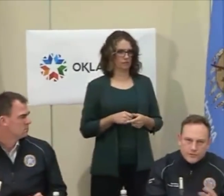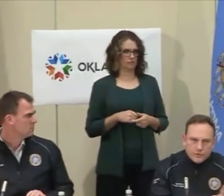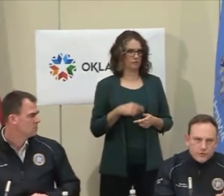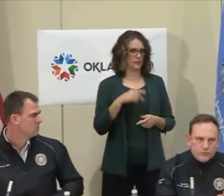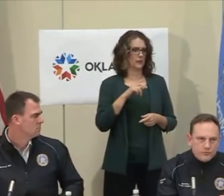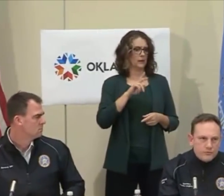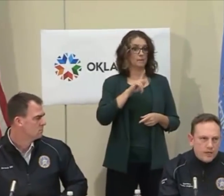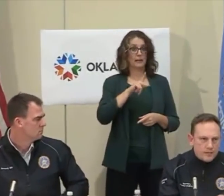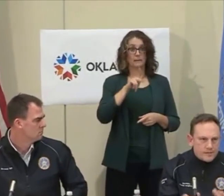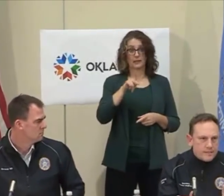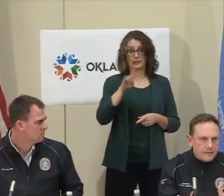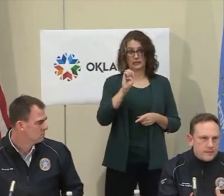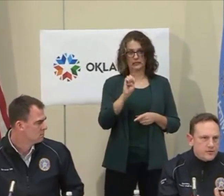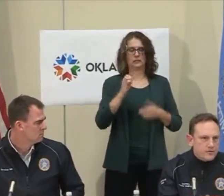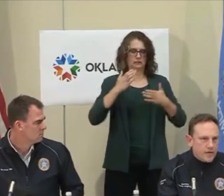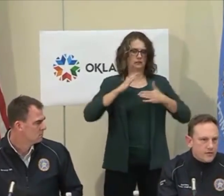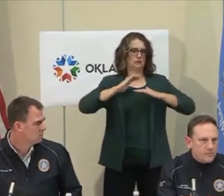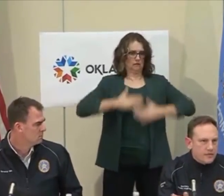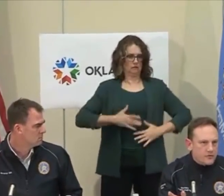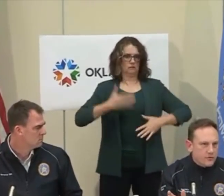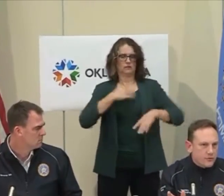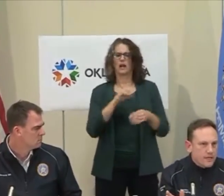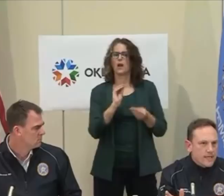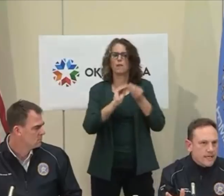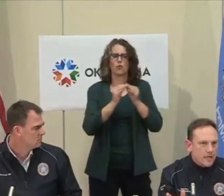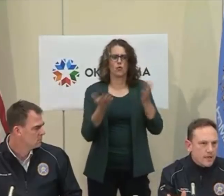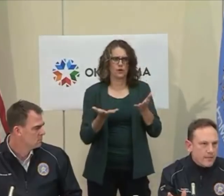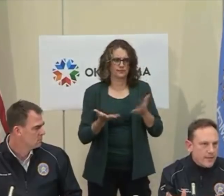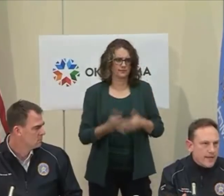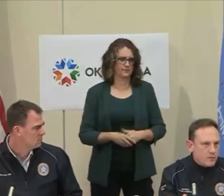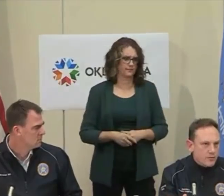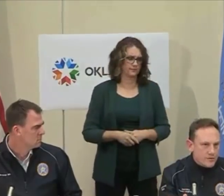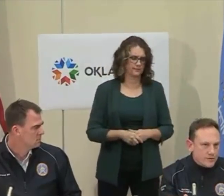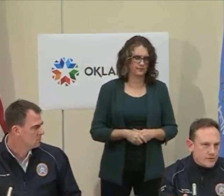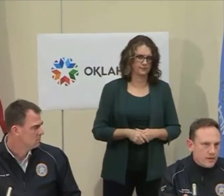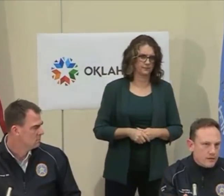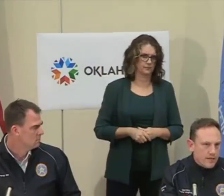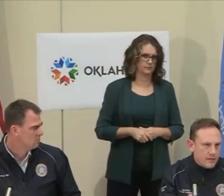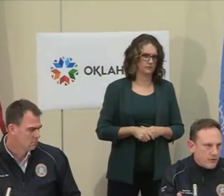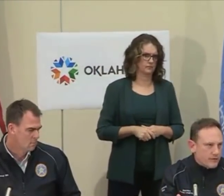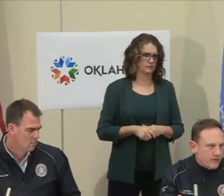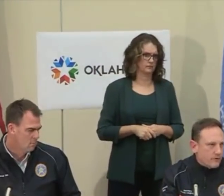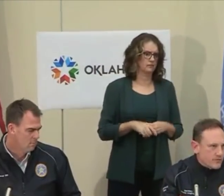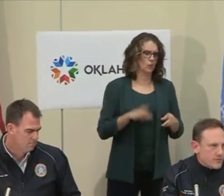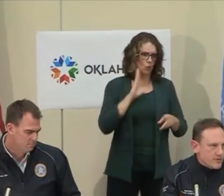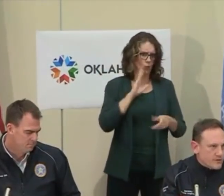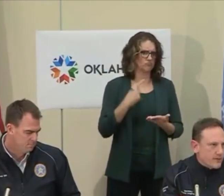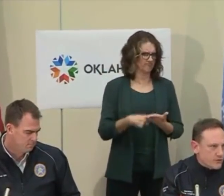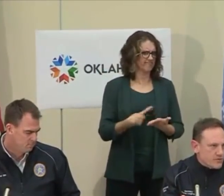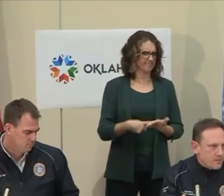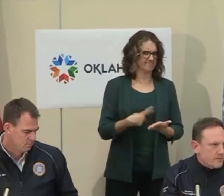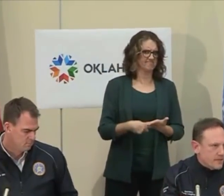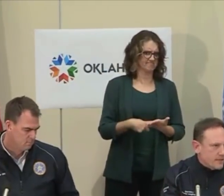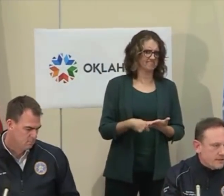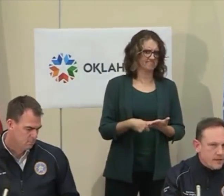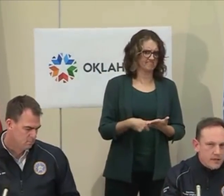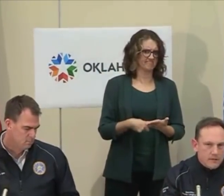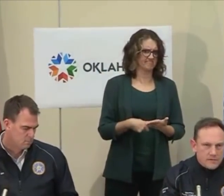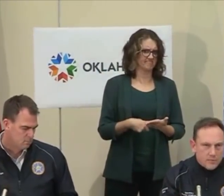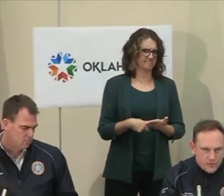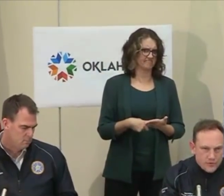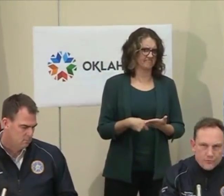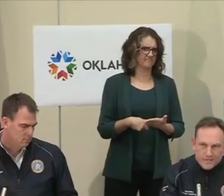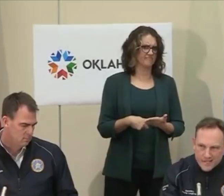really two distinct issues. I'll speak to that, which has gained a great deal of currency recently, which is PPE.